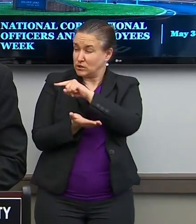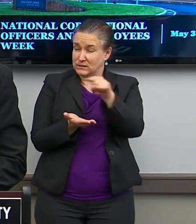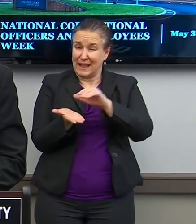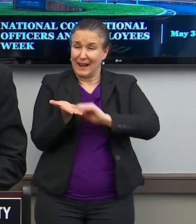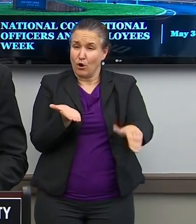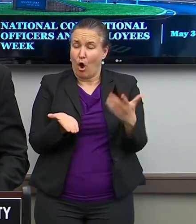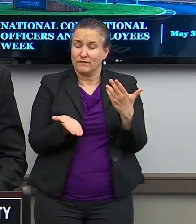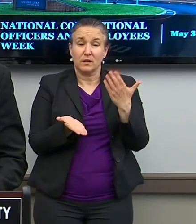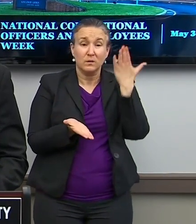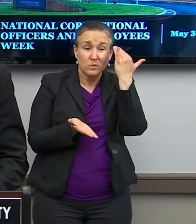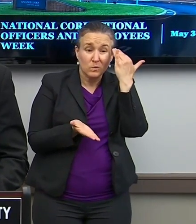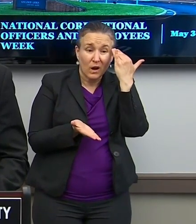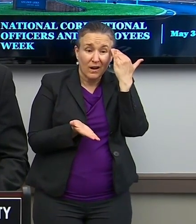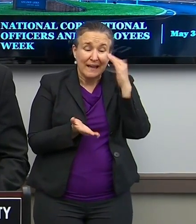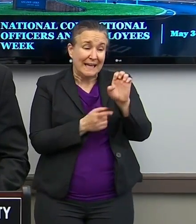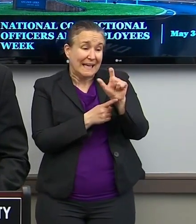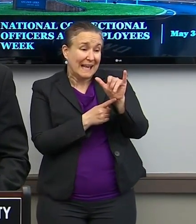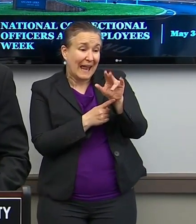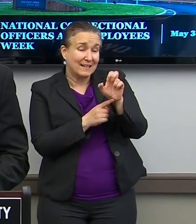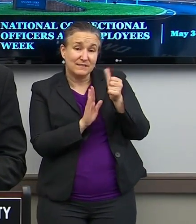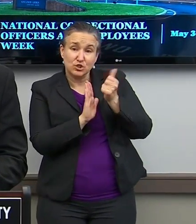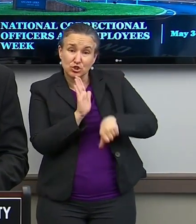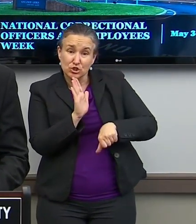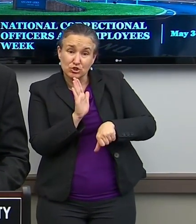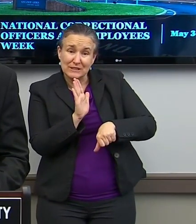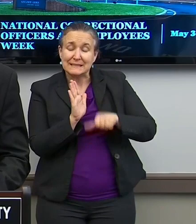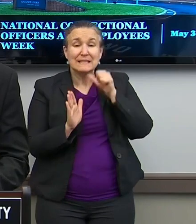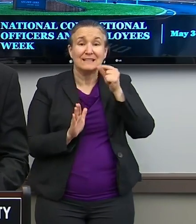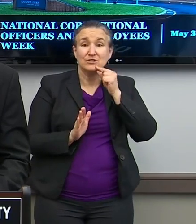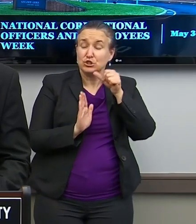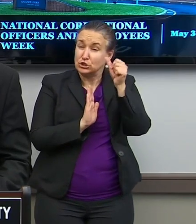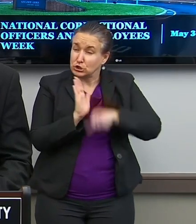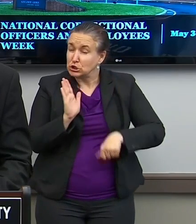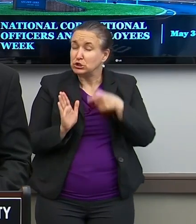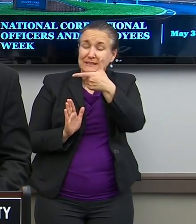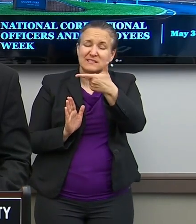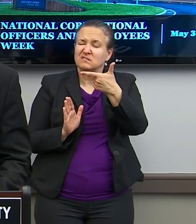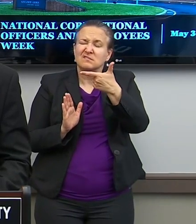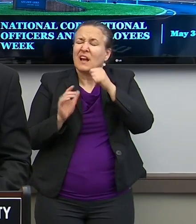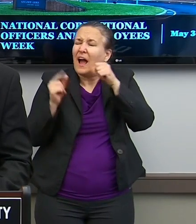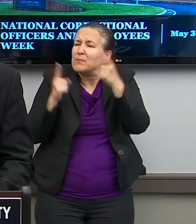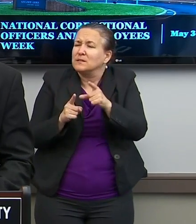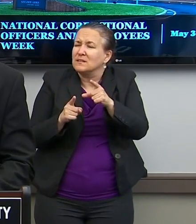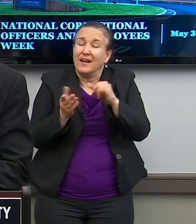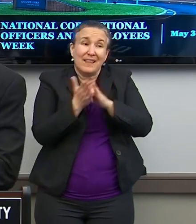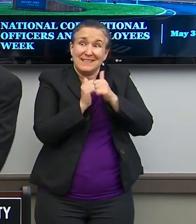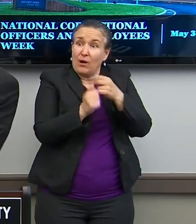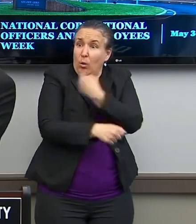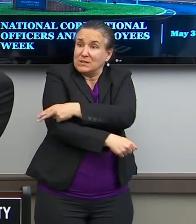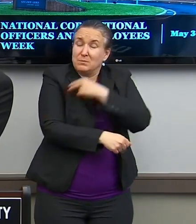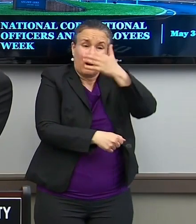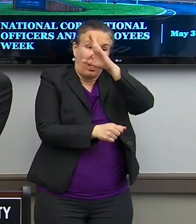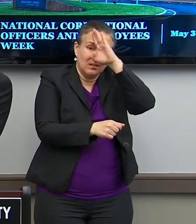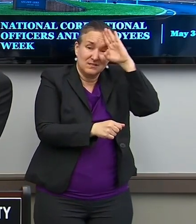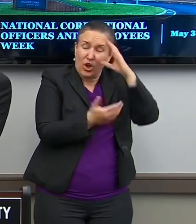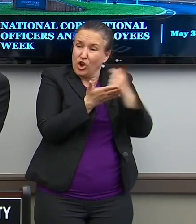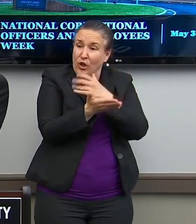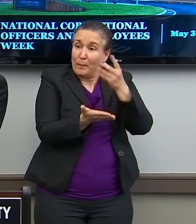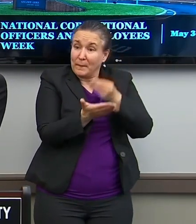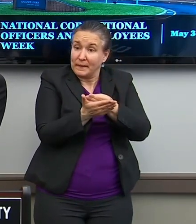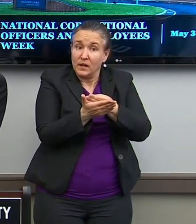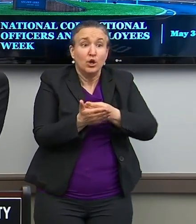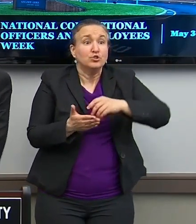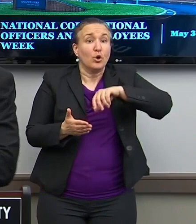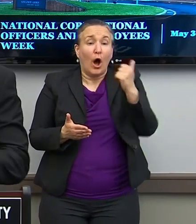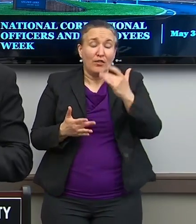laid off because elective surgeries aren't being done. That's where hospitals make their money is with elective surgery. So every other health condition is put on